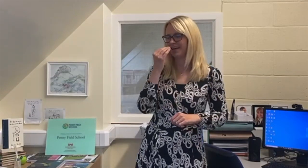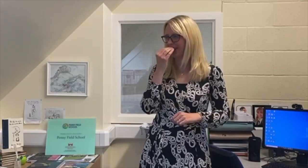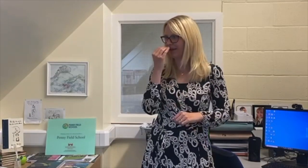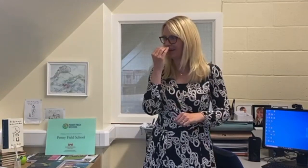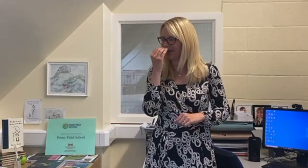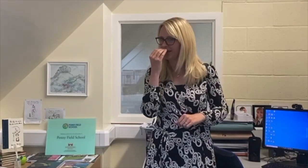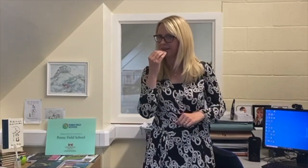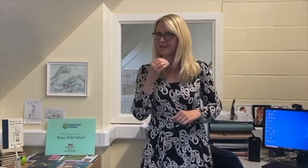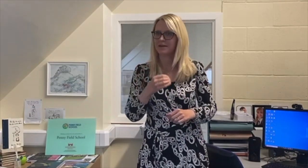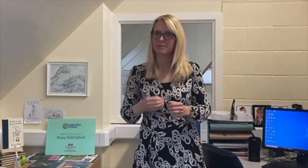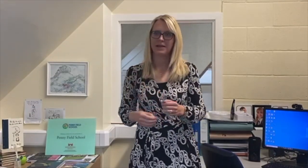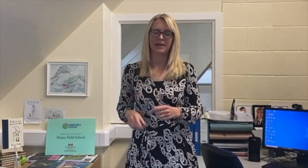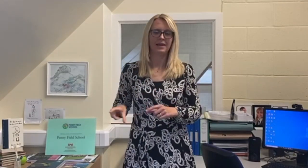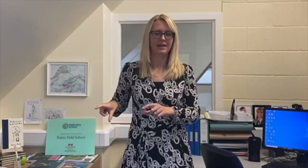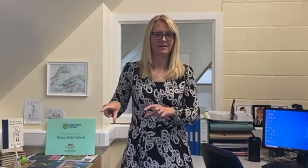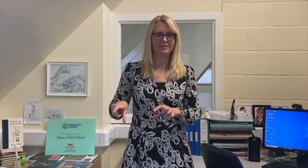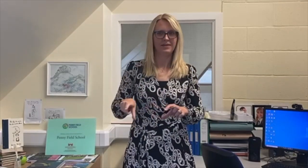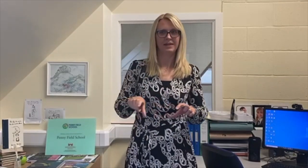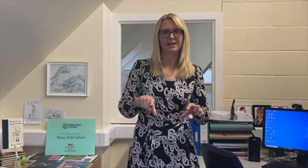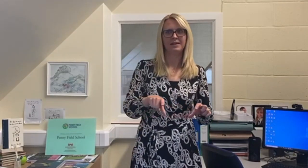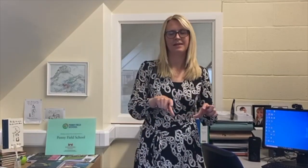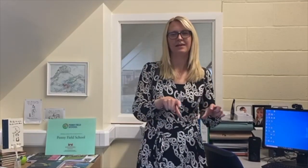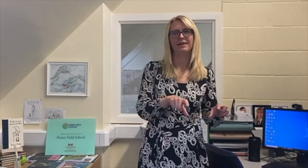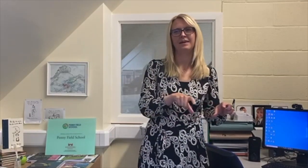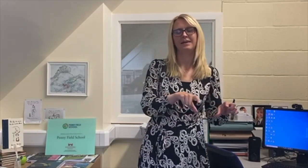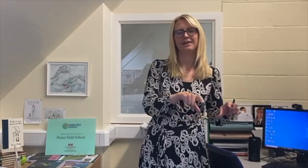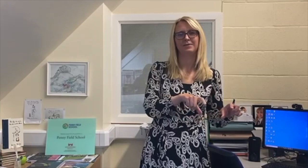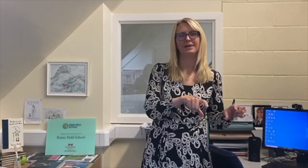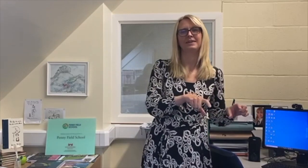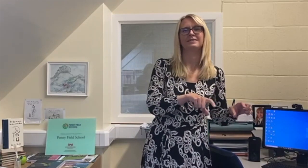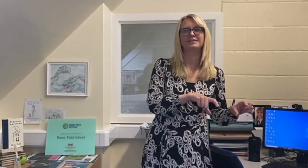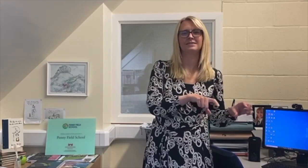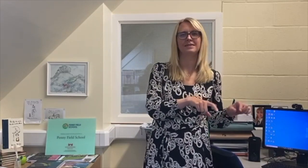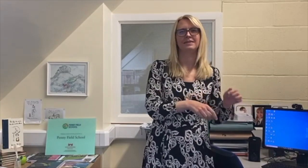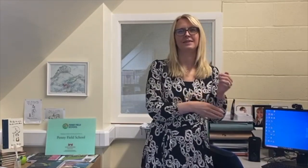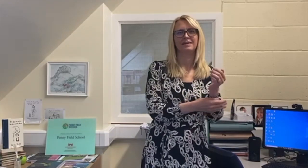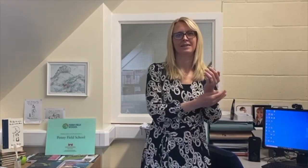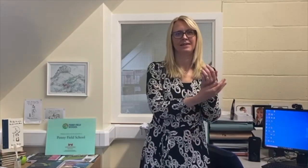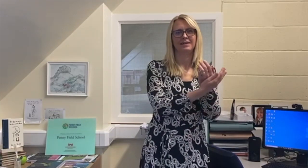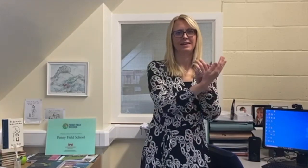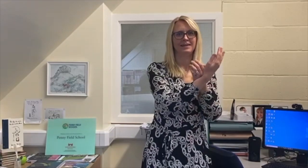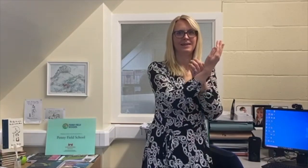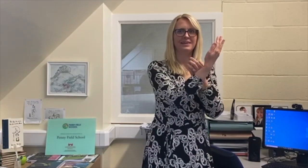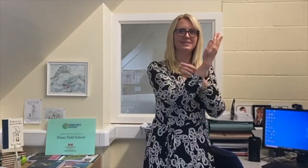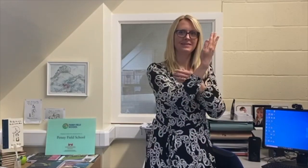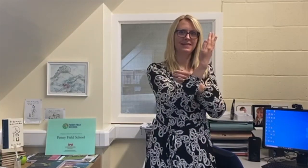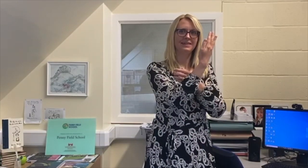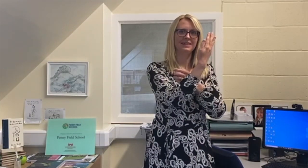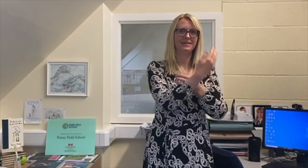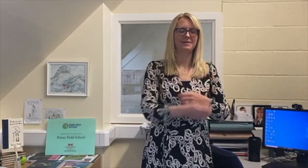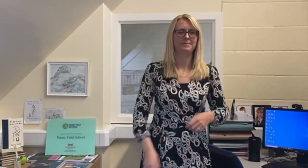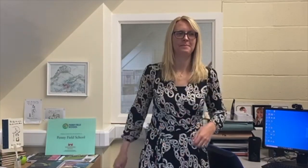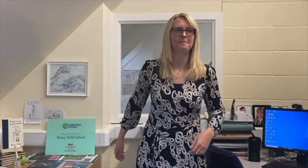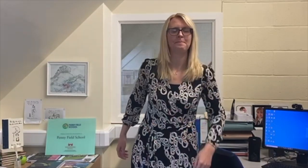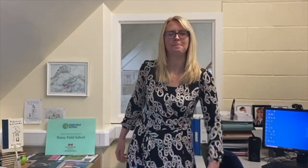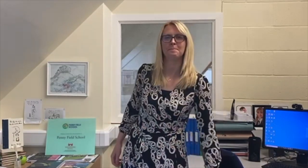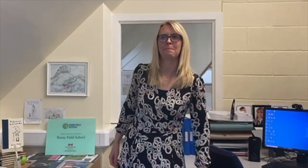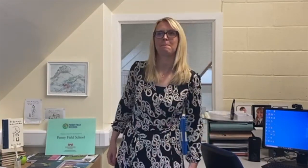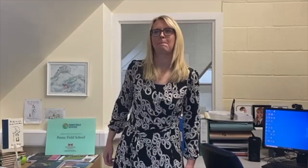Wildflowers They keep living on high Oh, they're just there And still